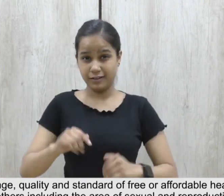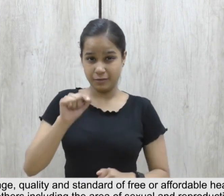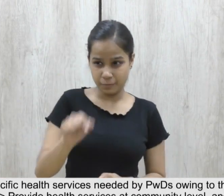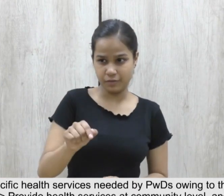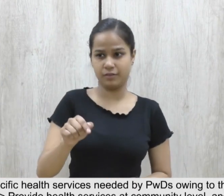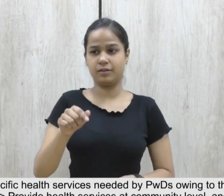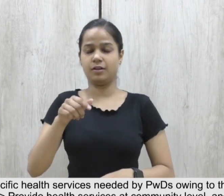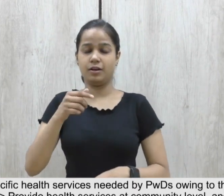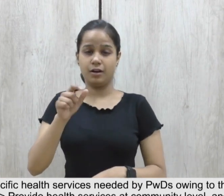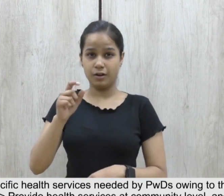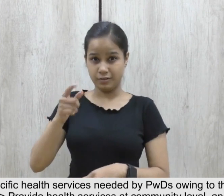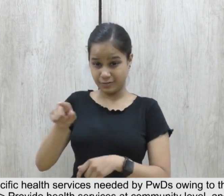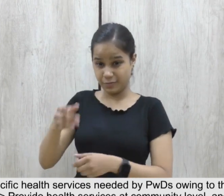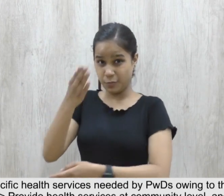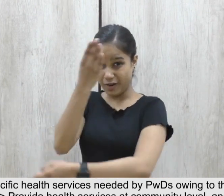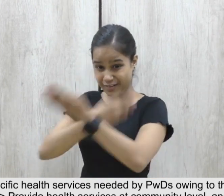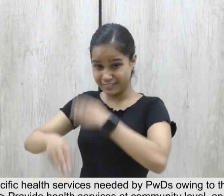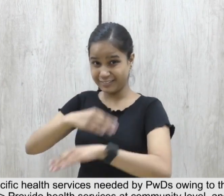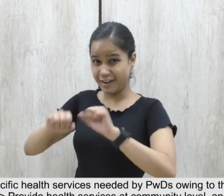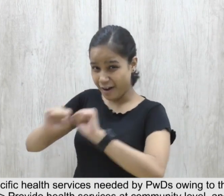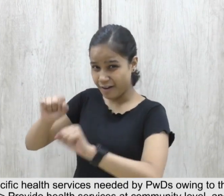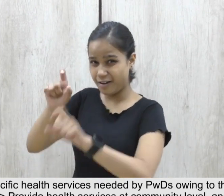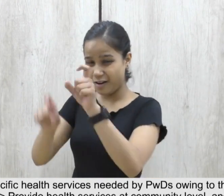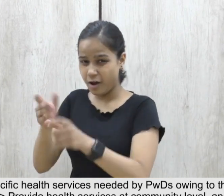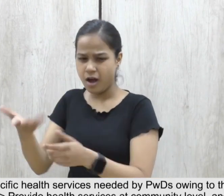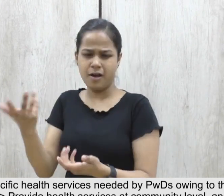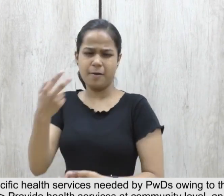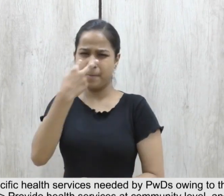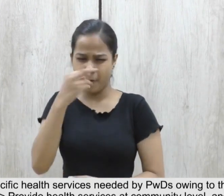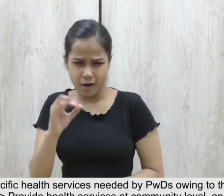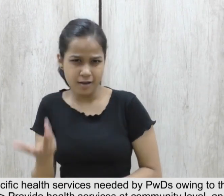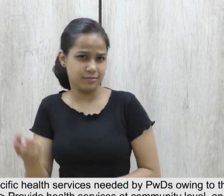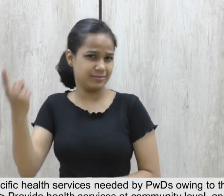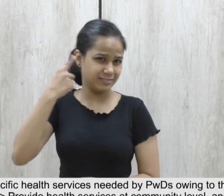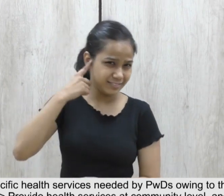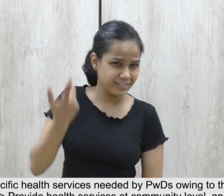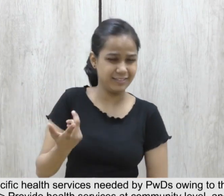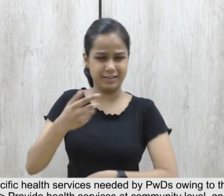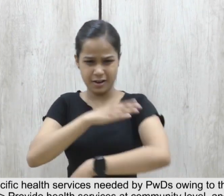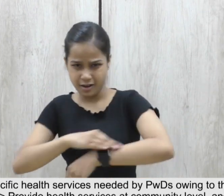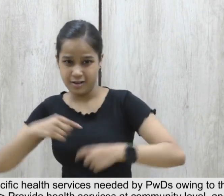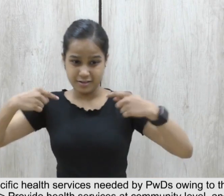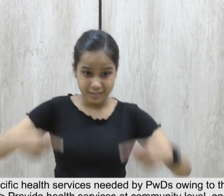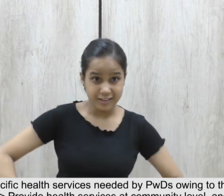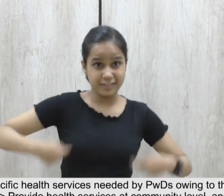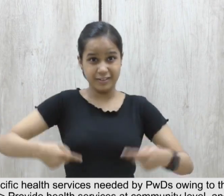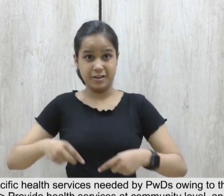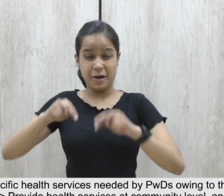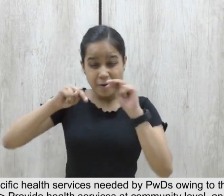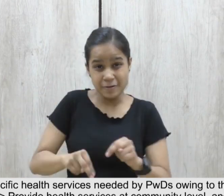Provide specific health services needed by PWDs owing to their